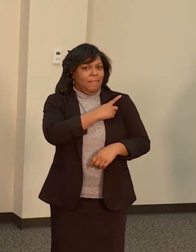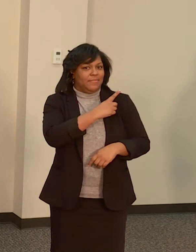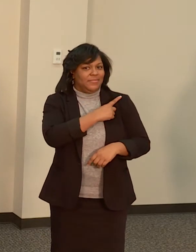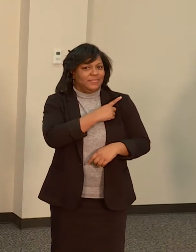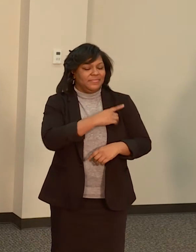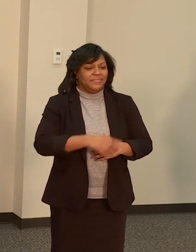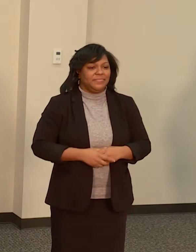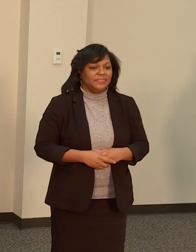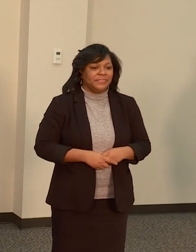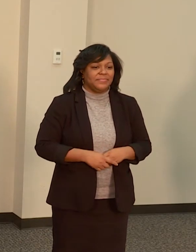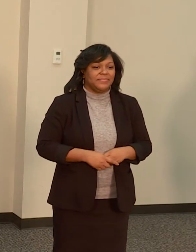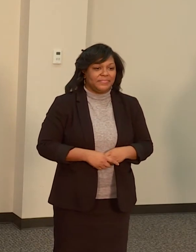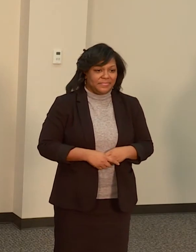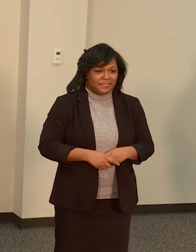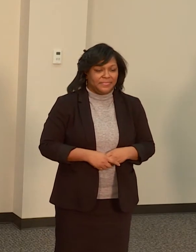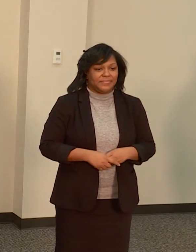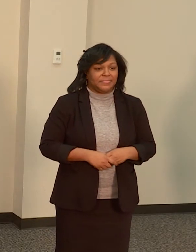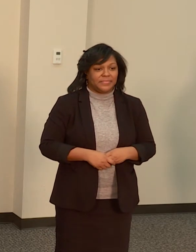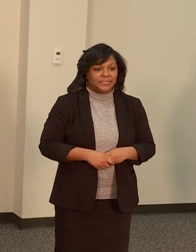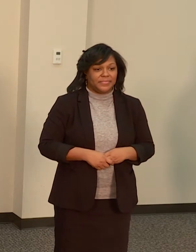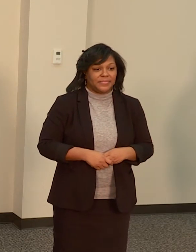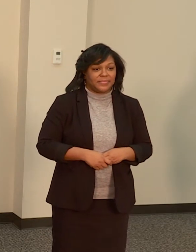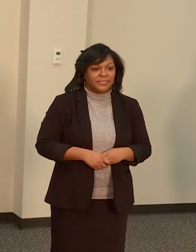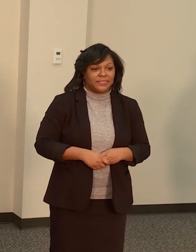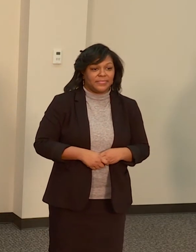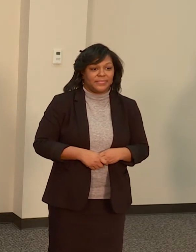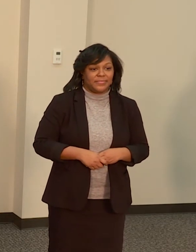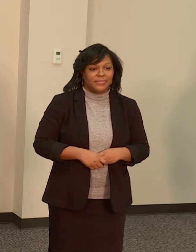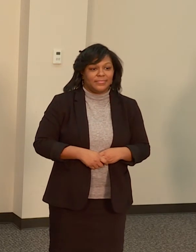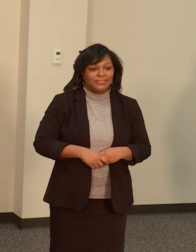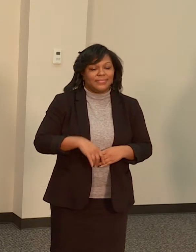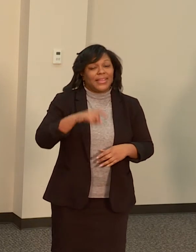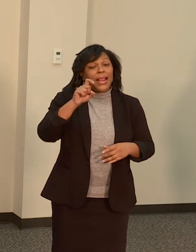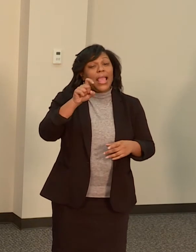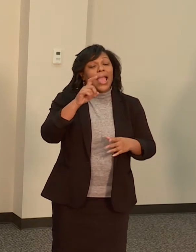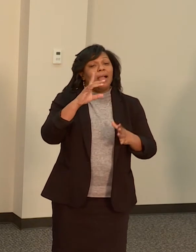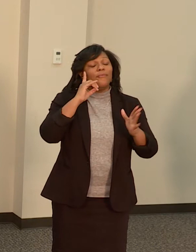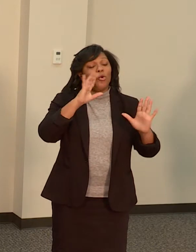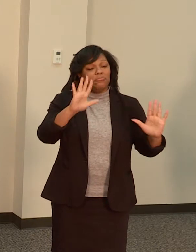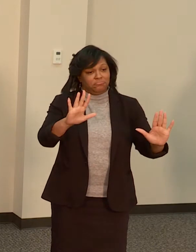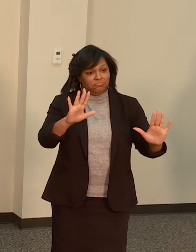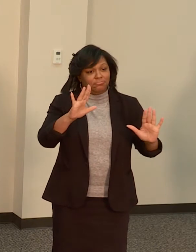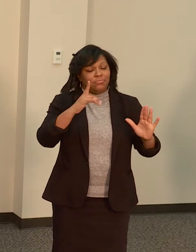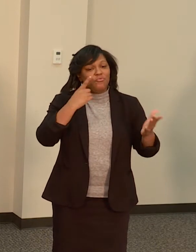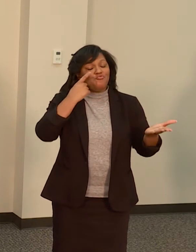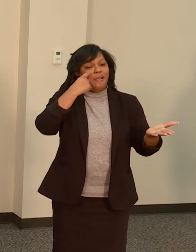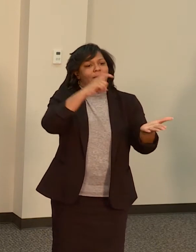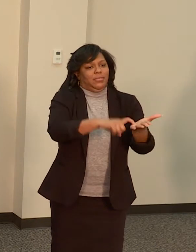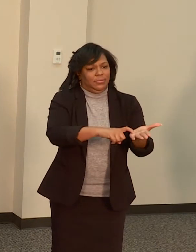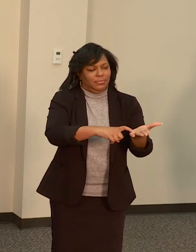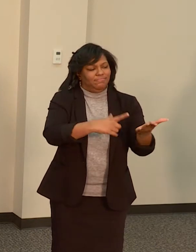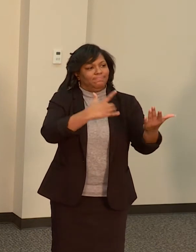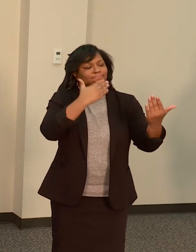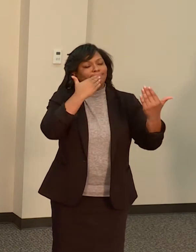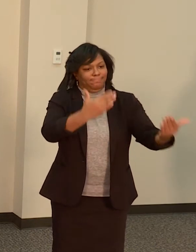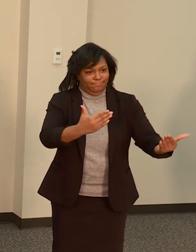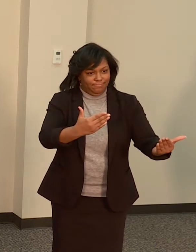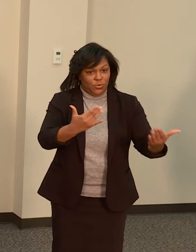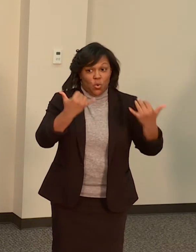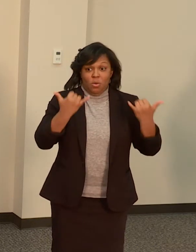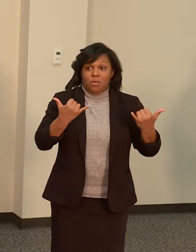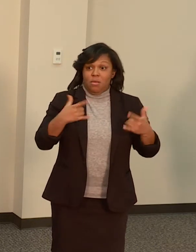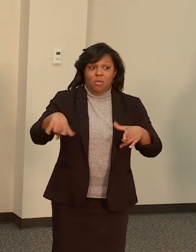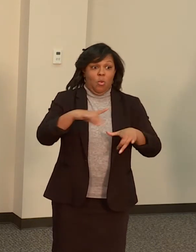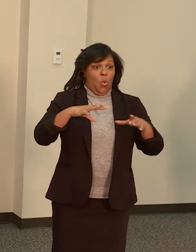We certainly need to take a moment to recognize recognize and thank our current property owners because without you